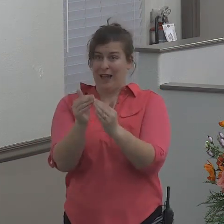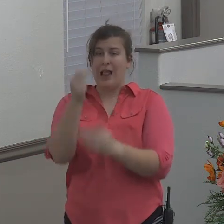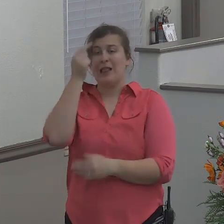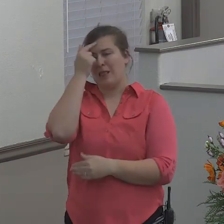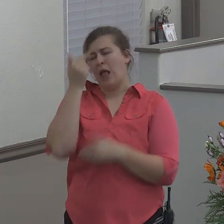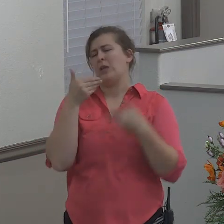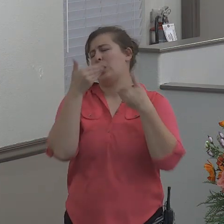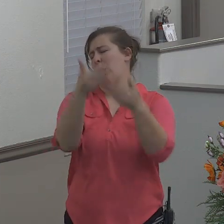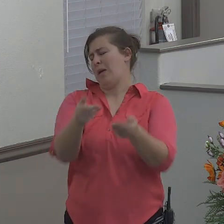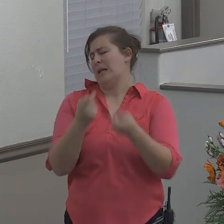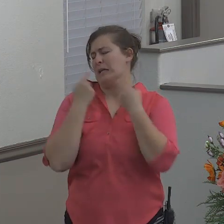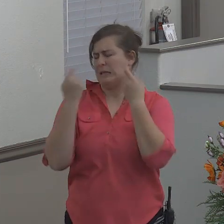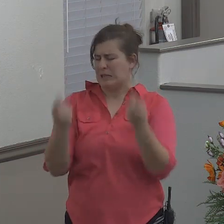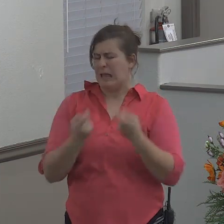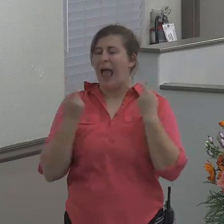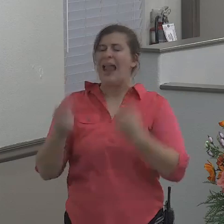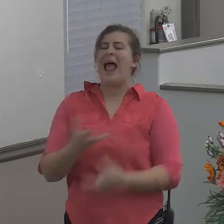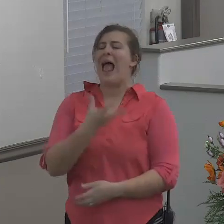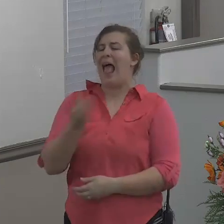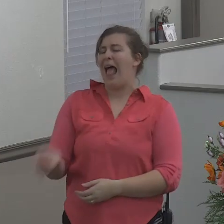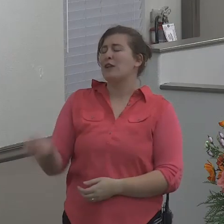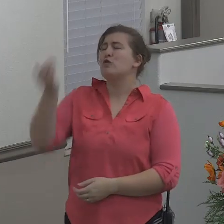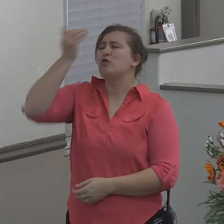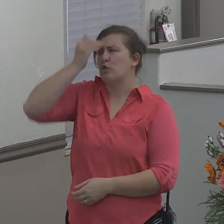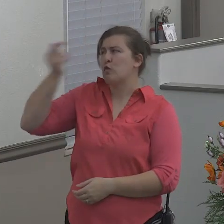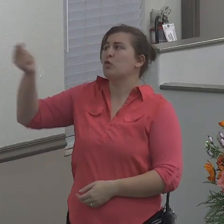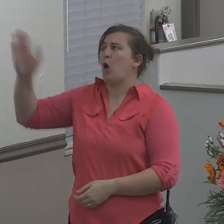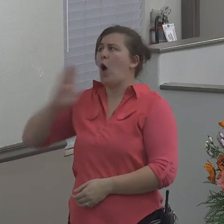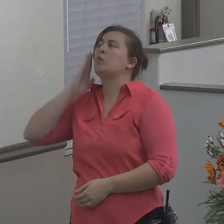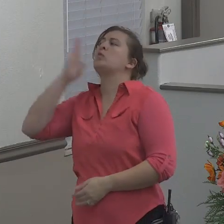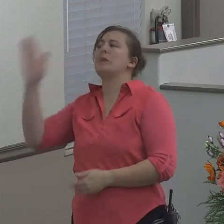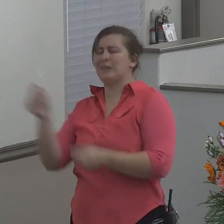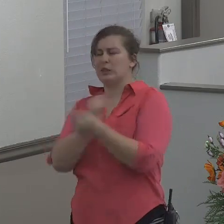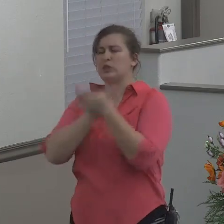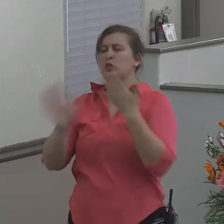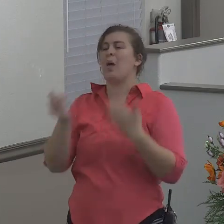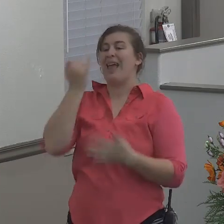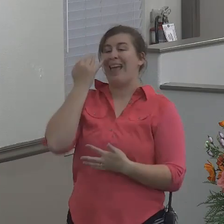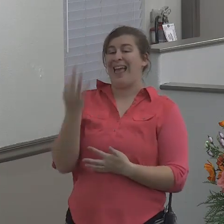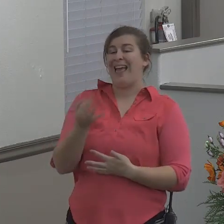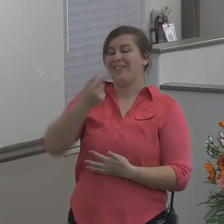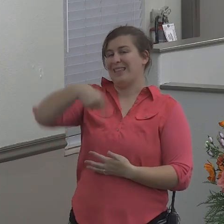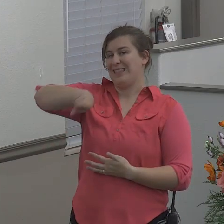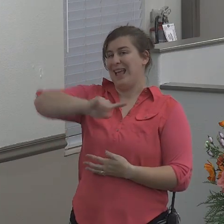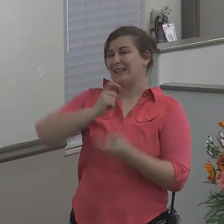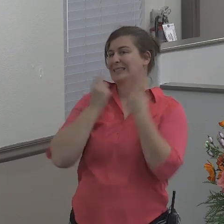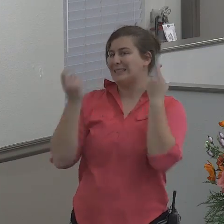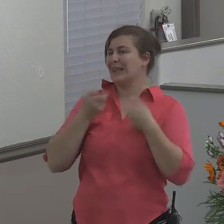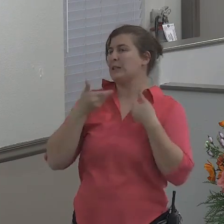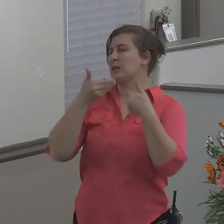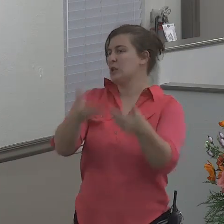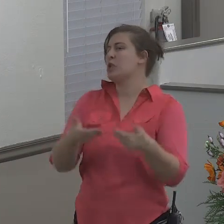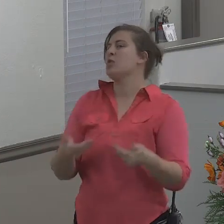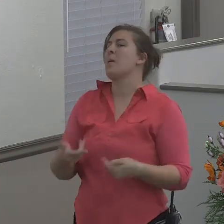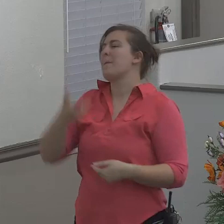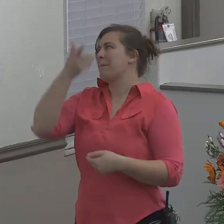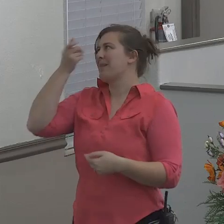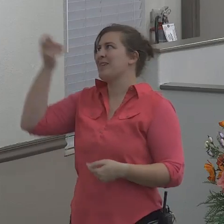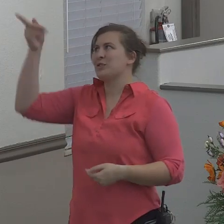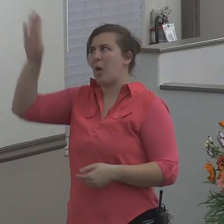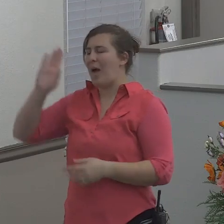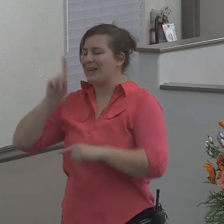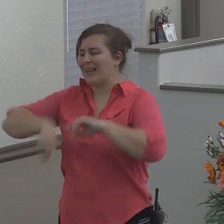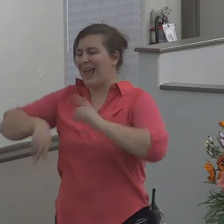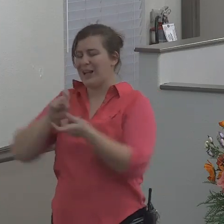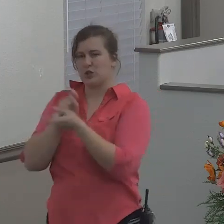and if they did he knew God would destroy them because God never changes Jonah wanted to be up